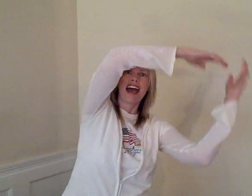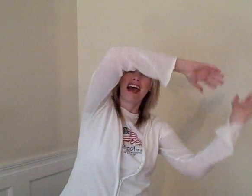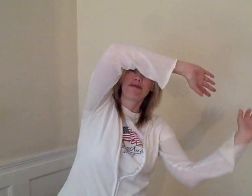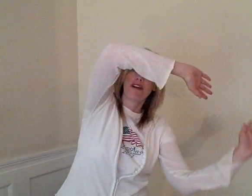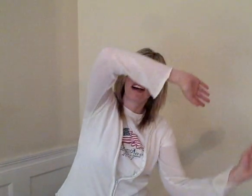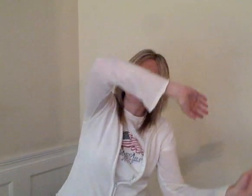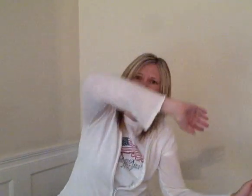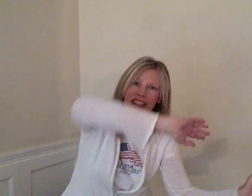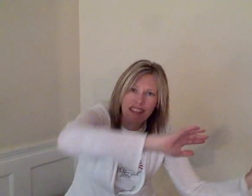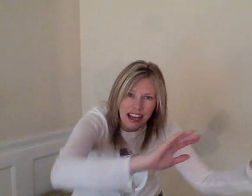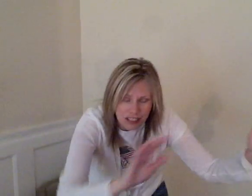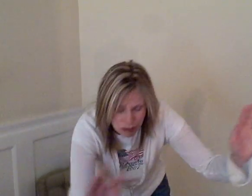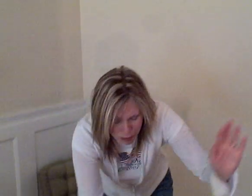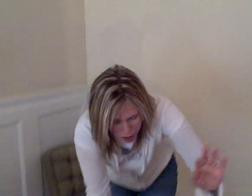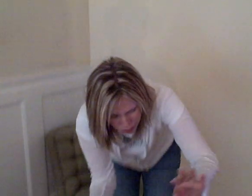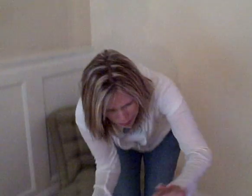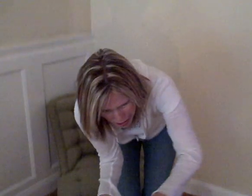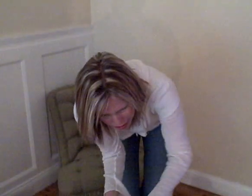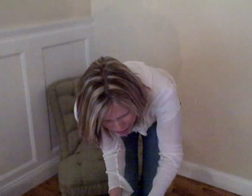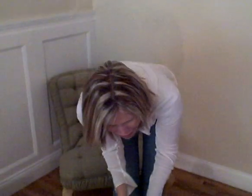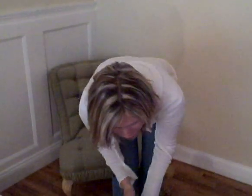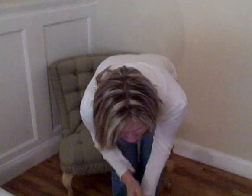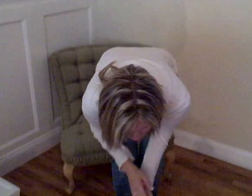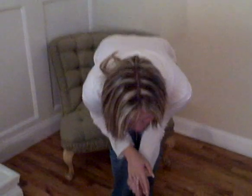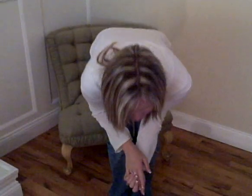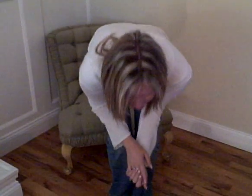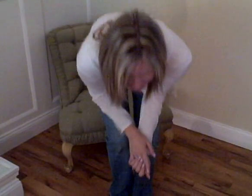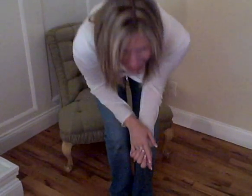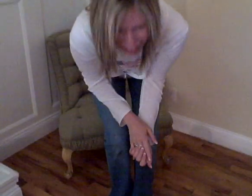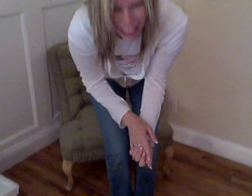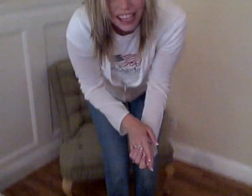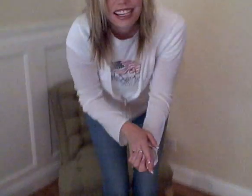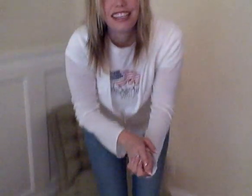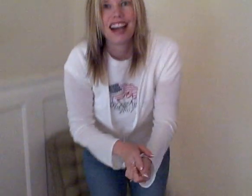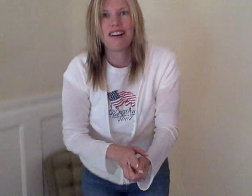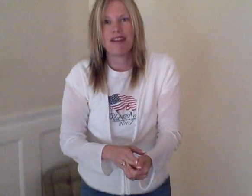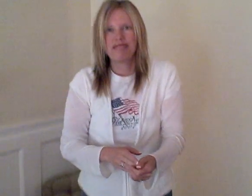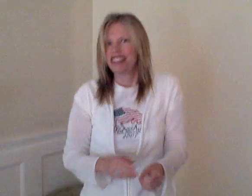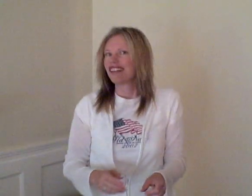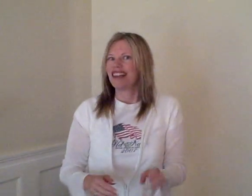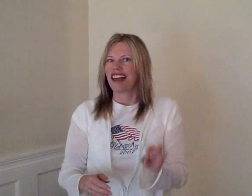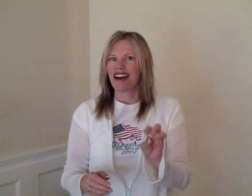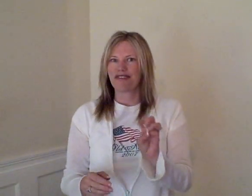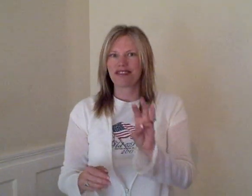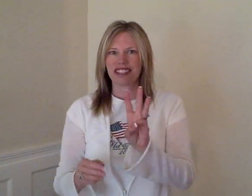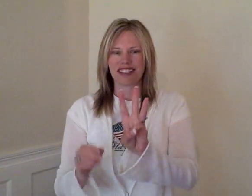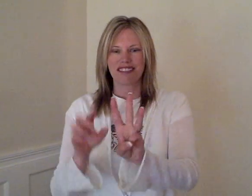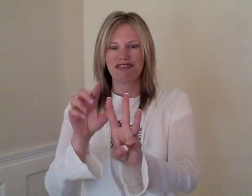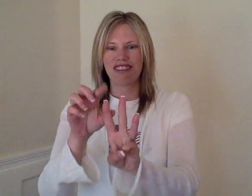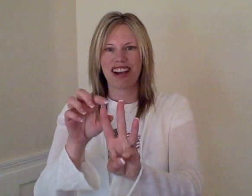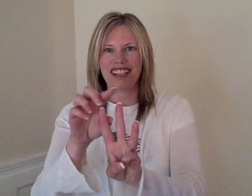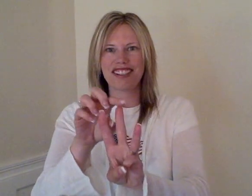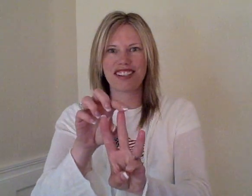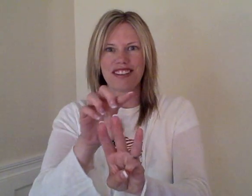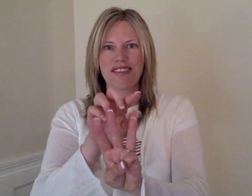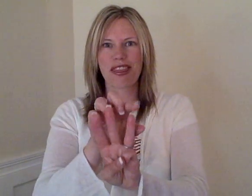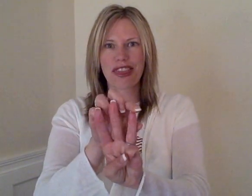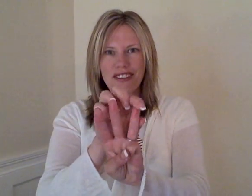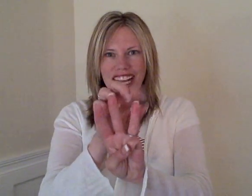And one little ice cream cone melted away. Now how many are left? One, two, three.